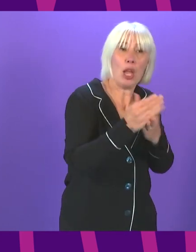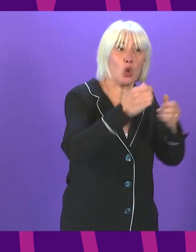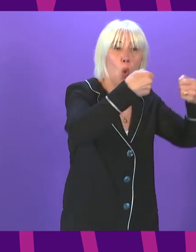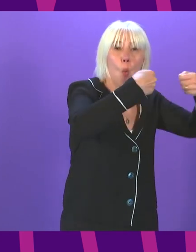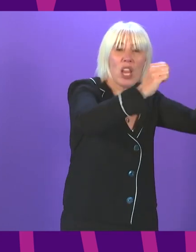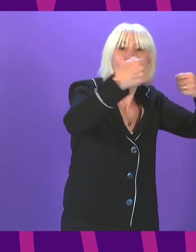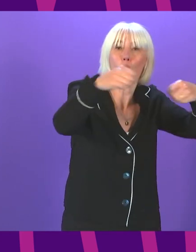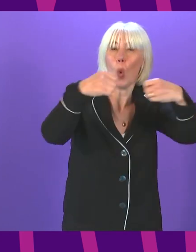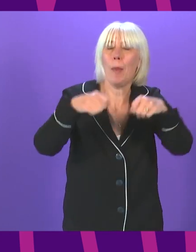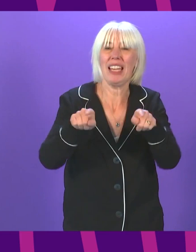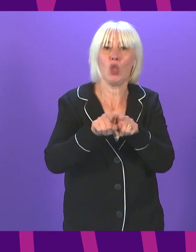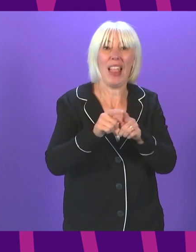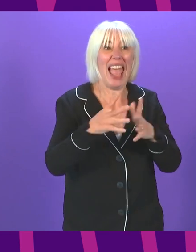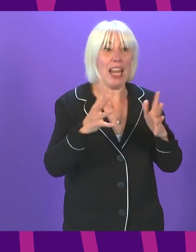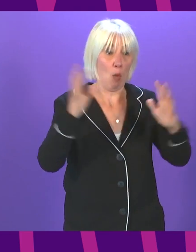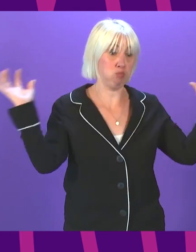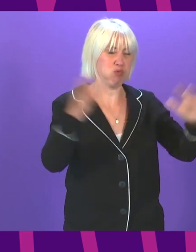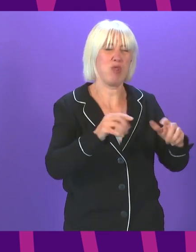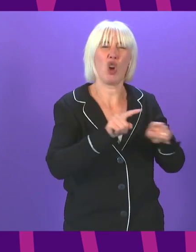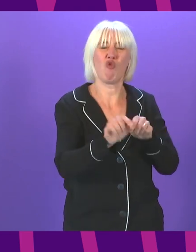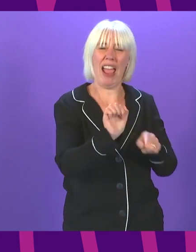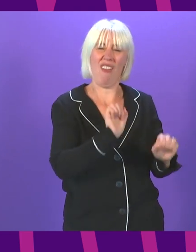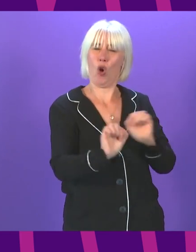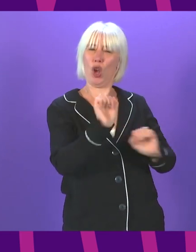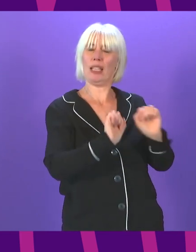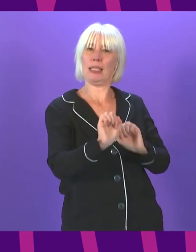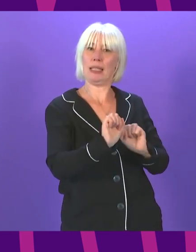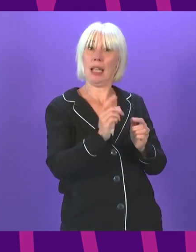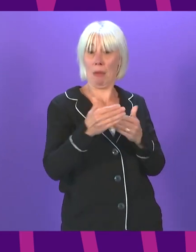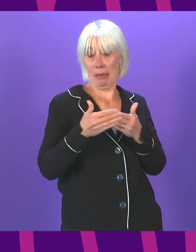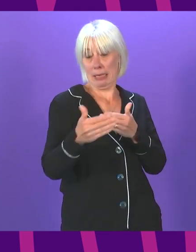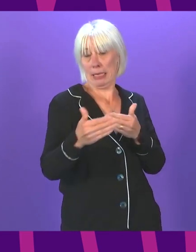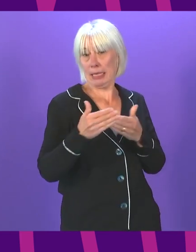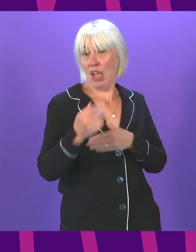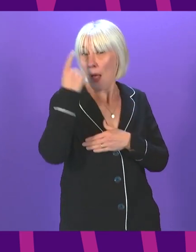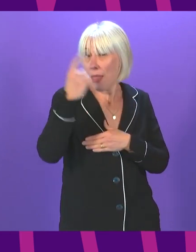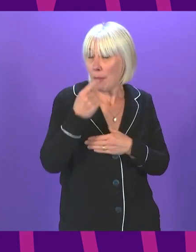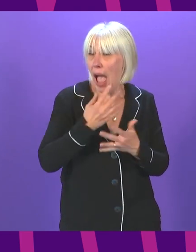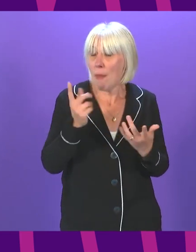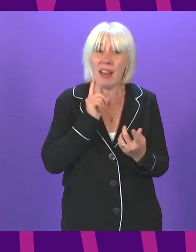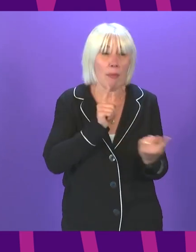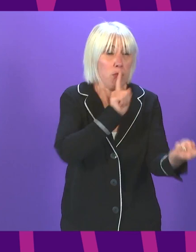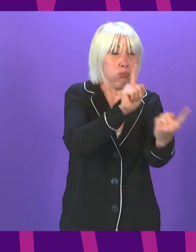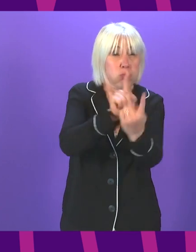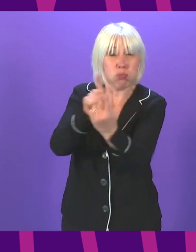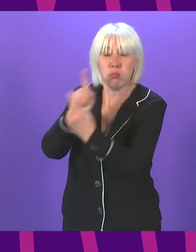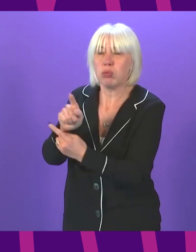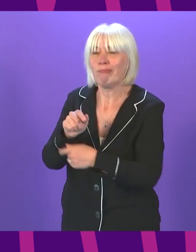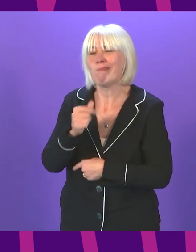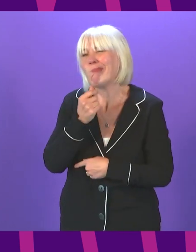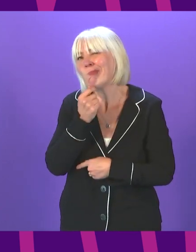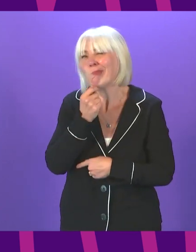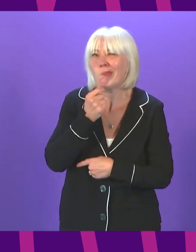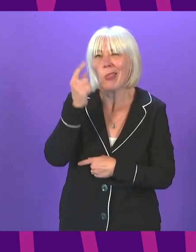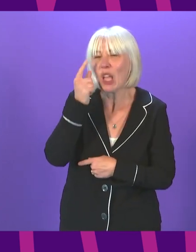if you can, crowded places. Indeed, for the next couple of weeks, perhaps all of us should think carefully about the number of contacts we are having and perhaps reduce any